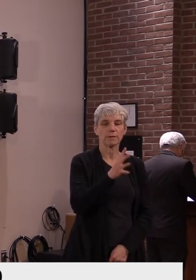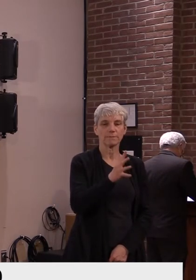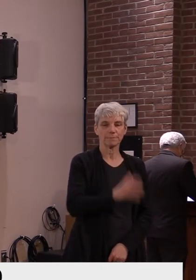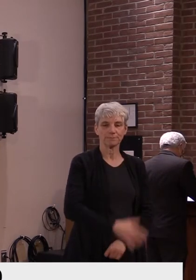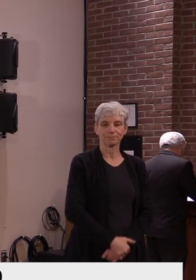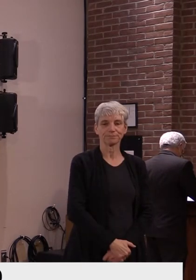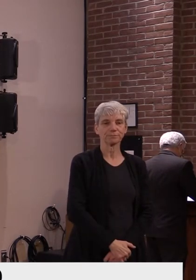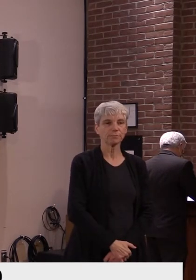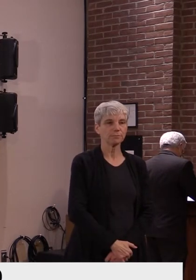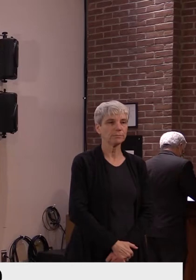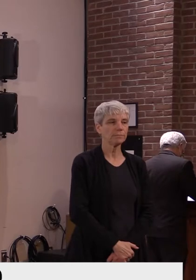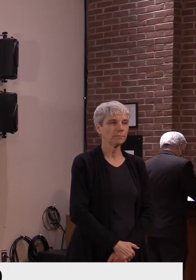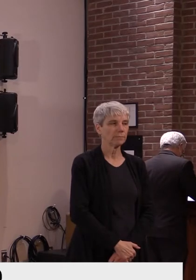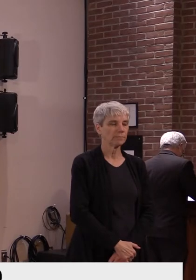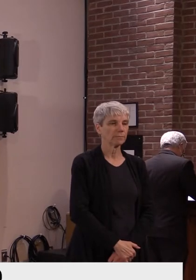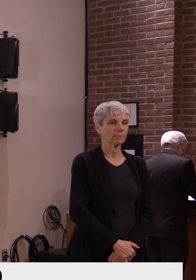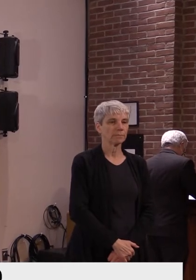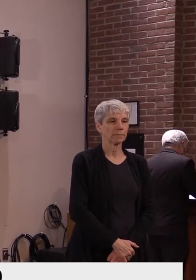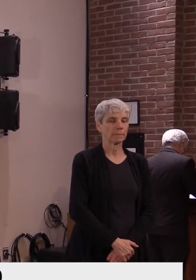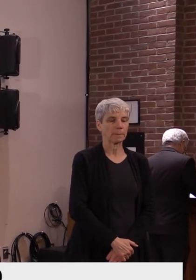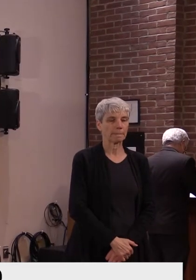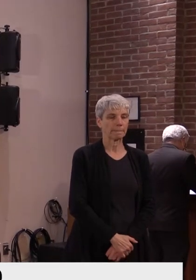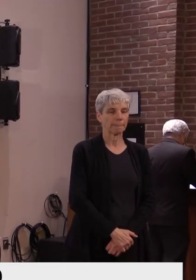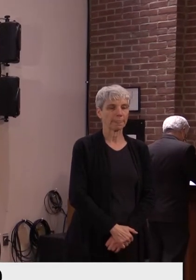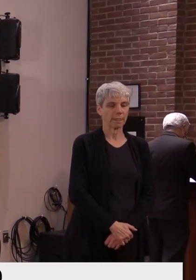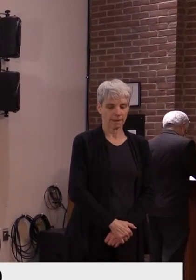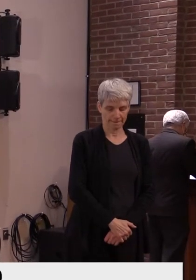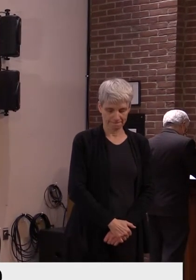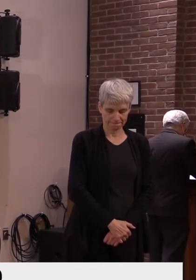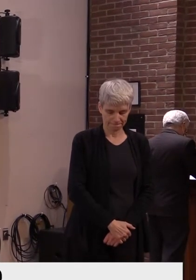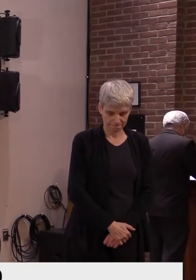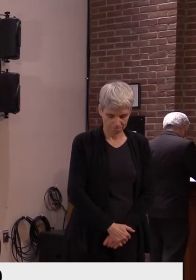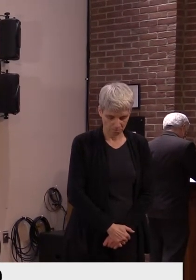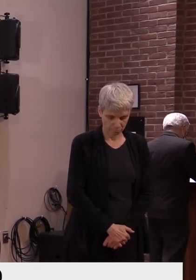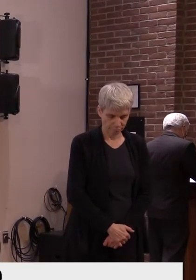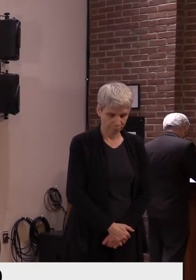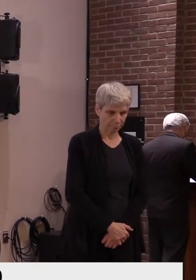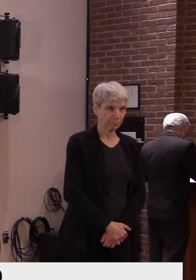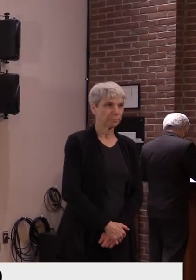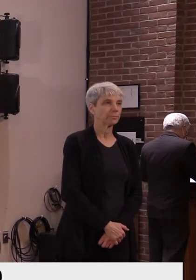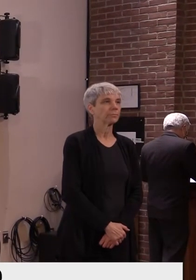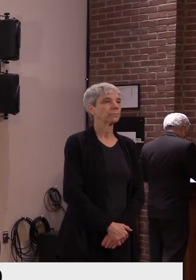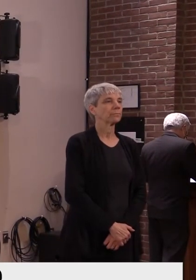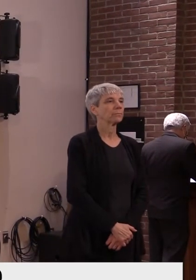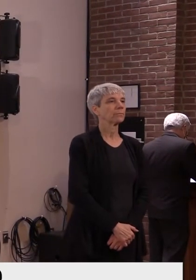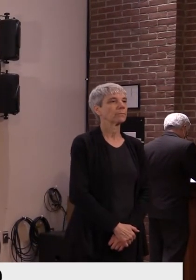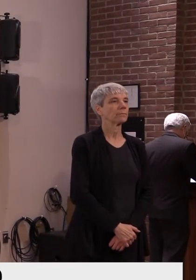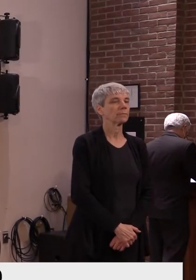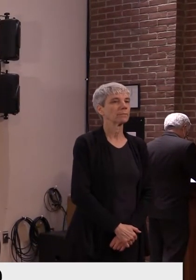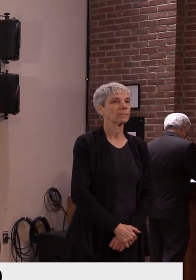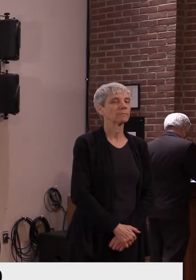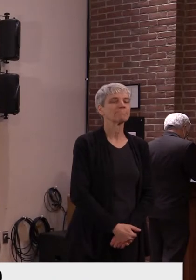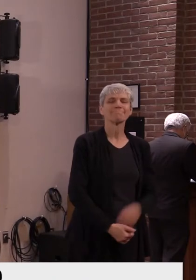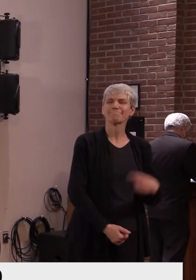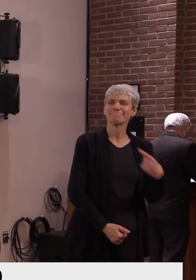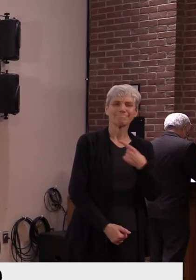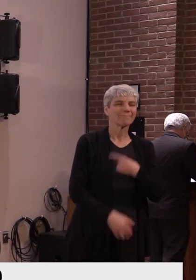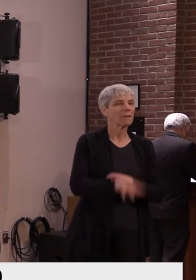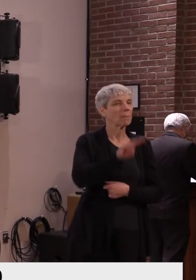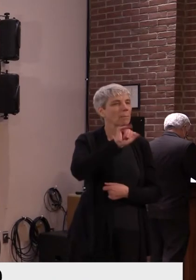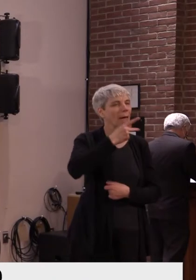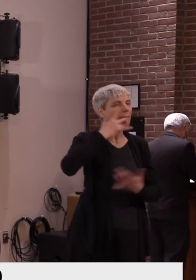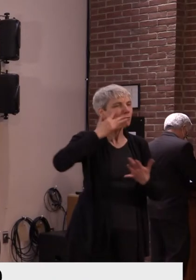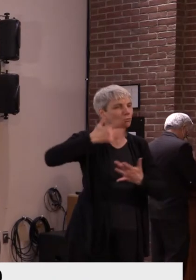Thank you. there's some confusion based on our email about this travel map and what it means.